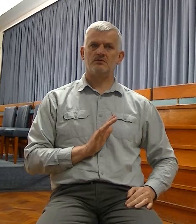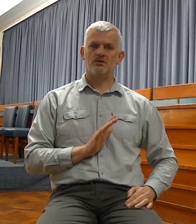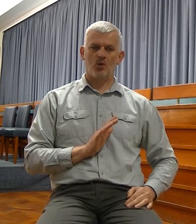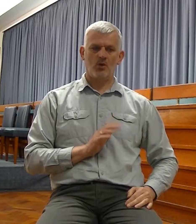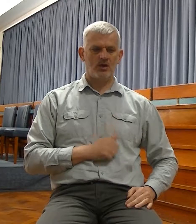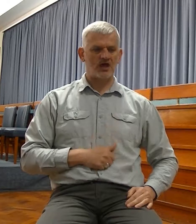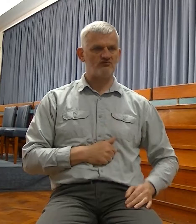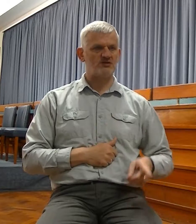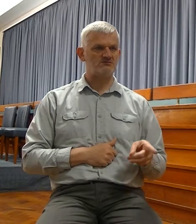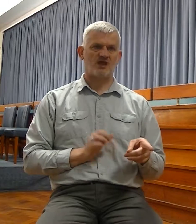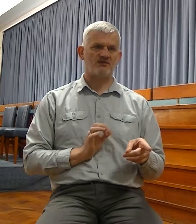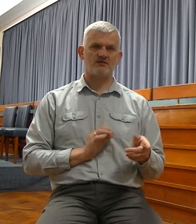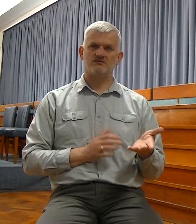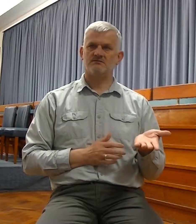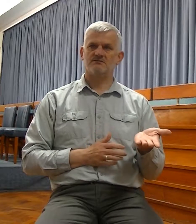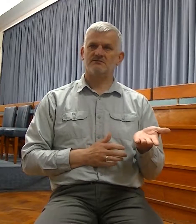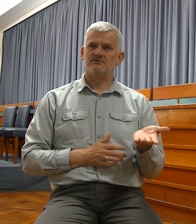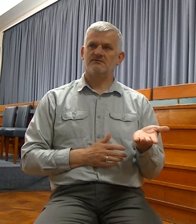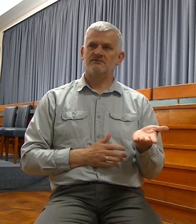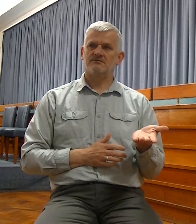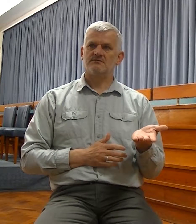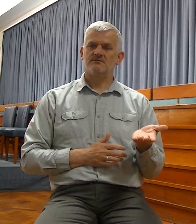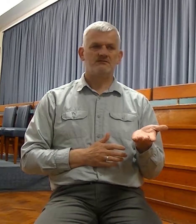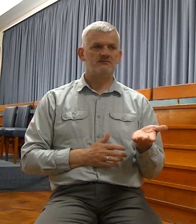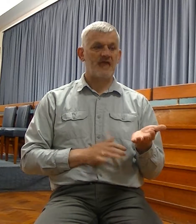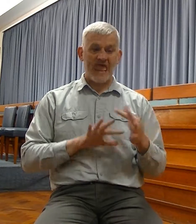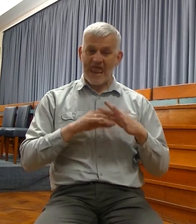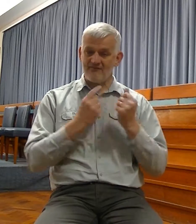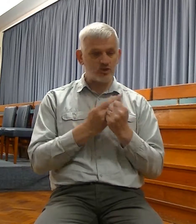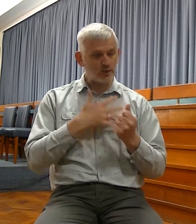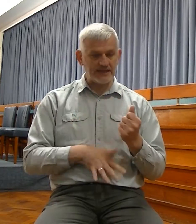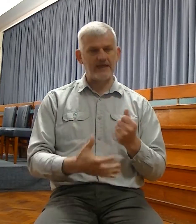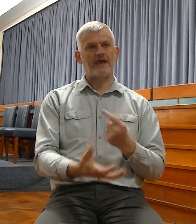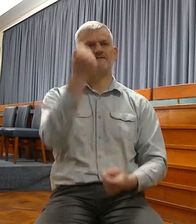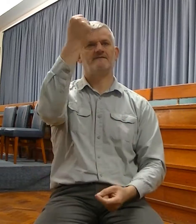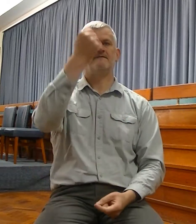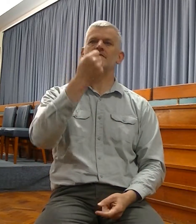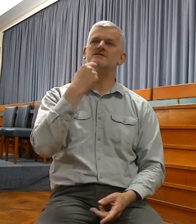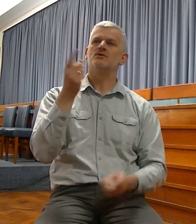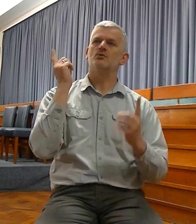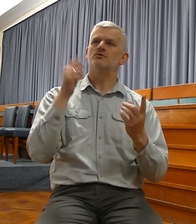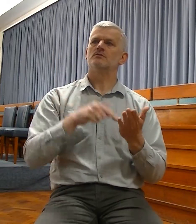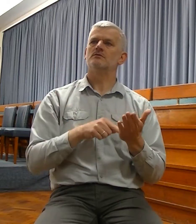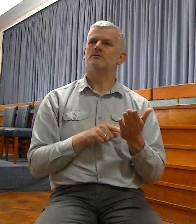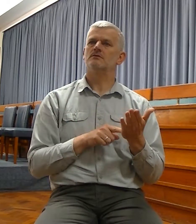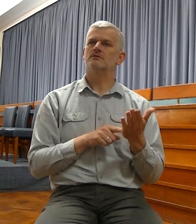They'll have nothing lacking of all that they need, said the Lord. Now, we can stay with that verse